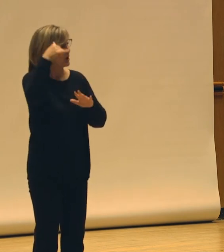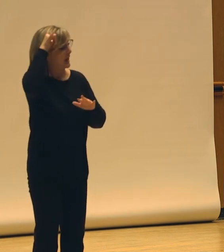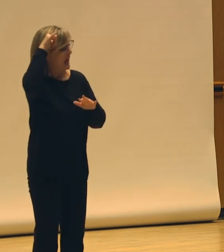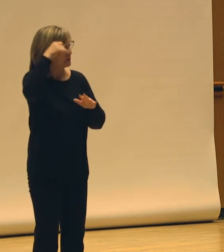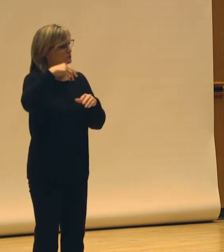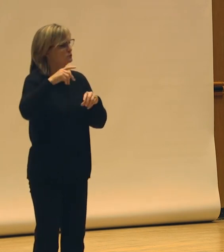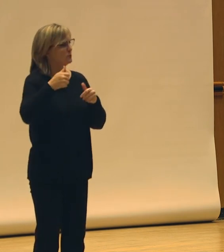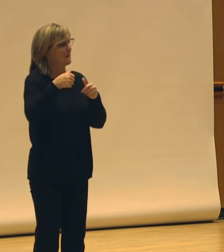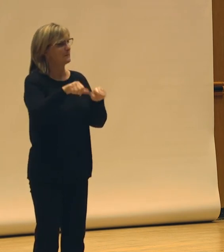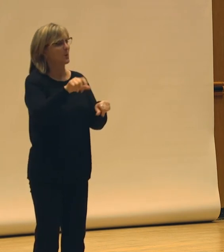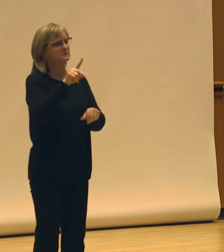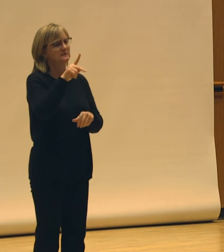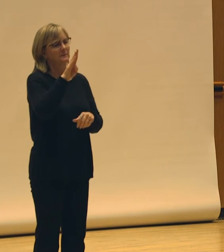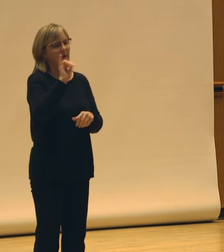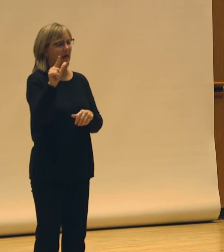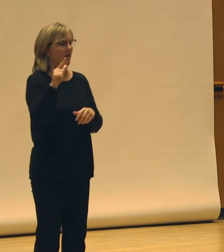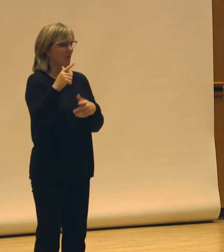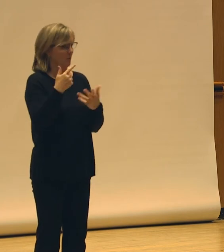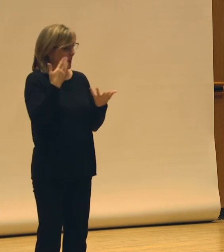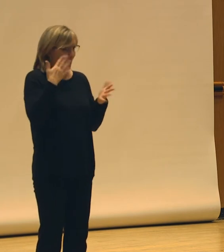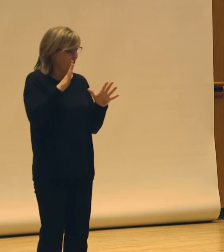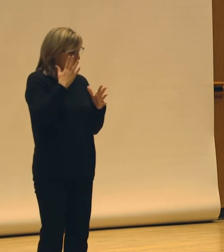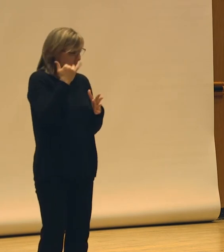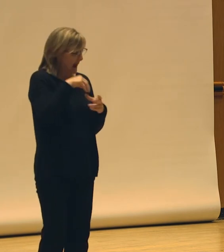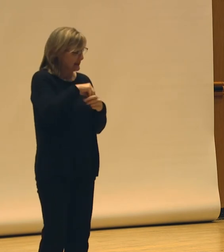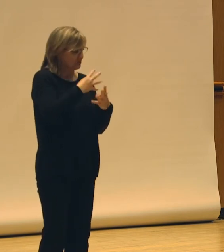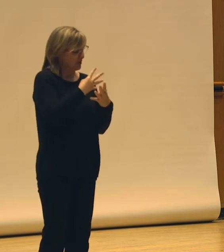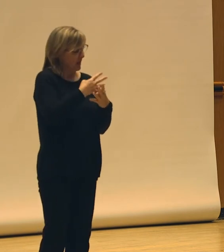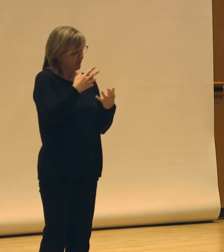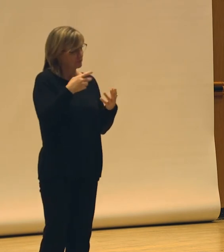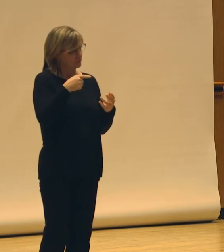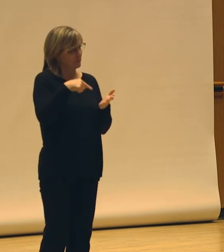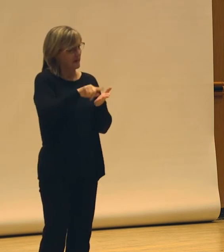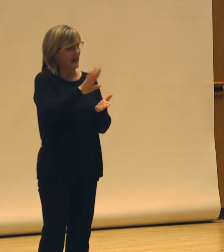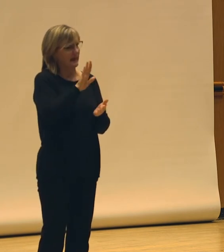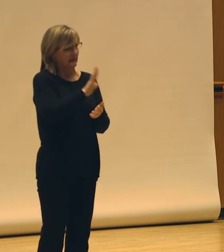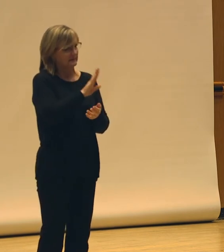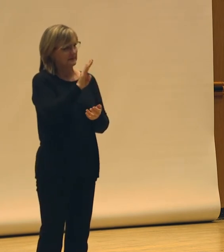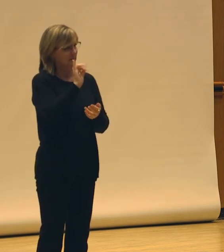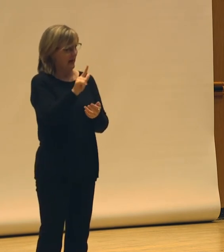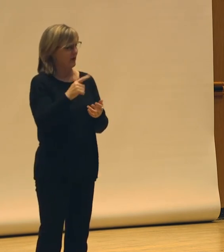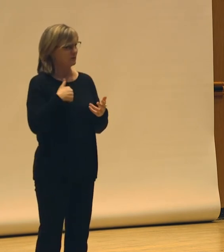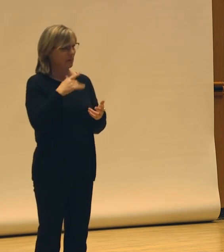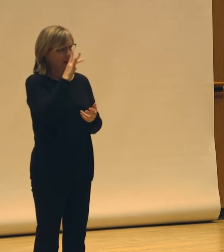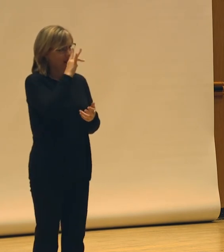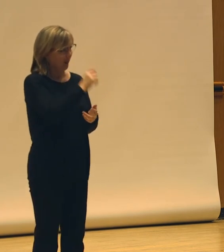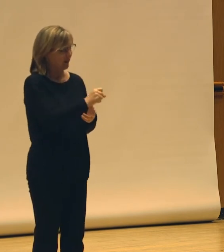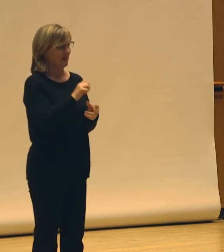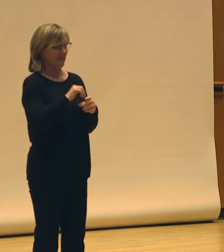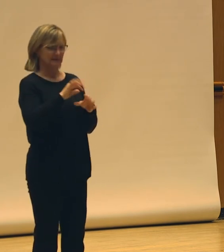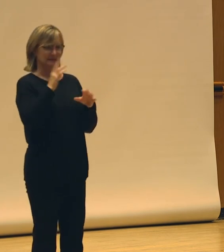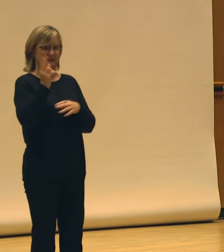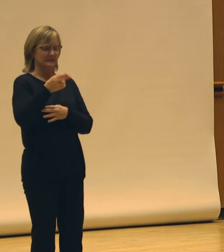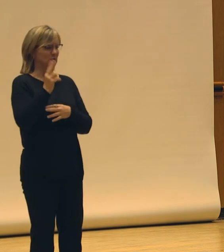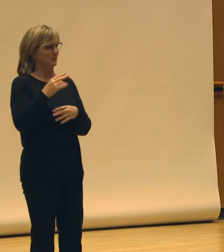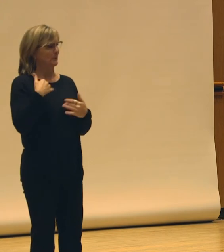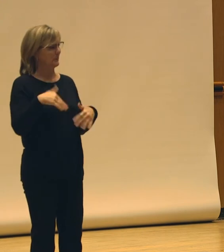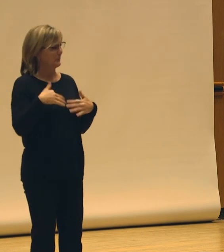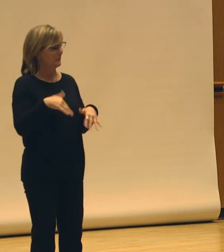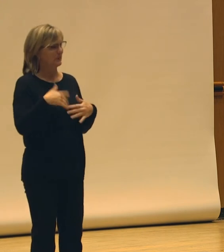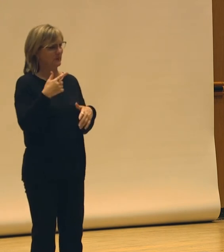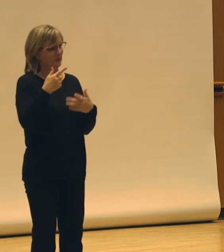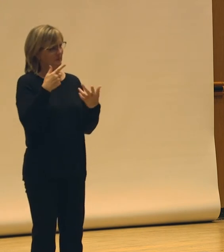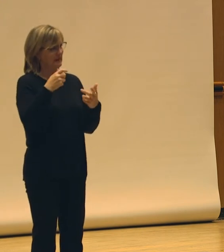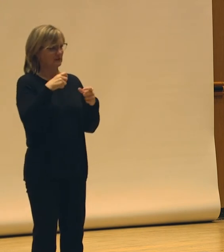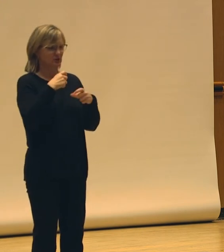why he was in jail. So, but that's part of my German ancestry. And I'm like fascinated by this person who had all of this wherewithal